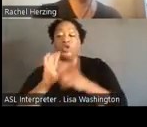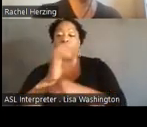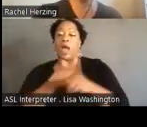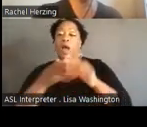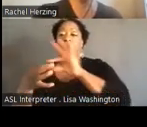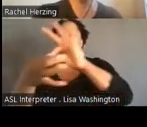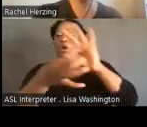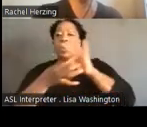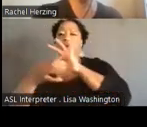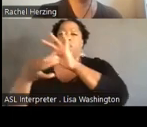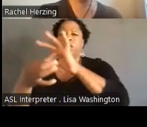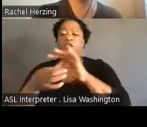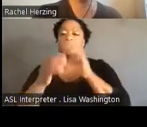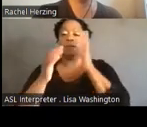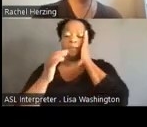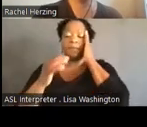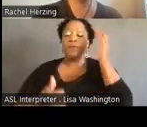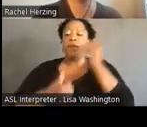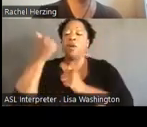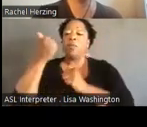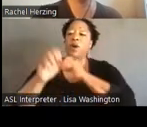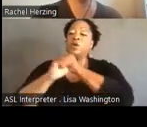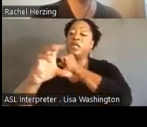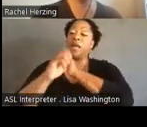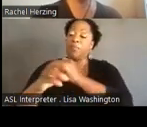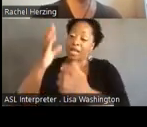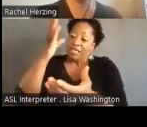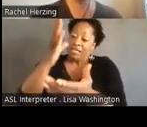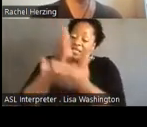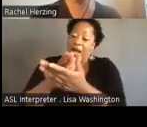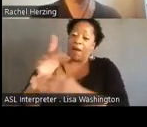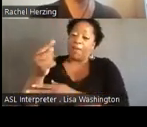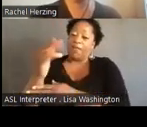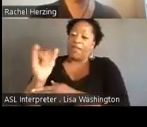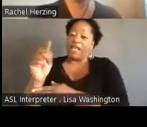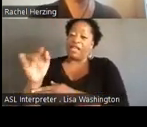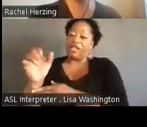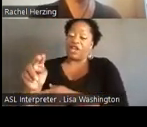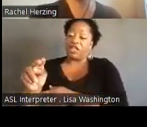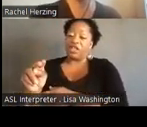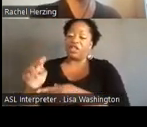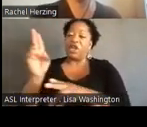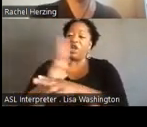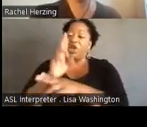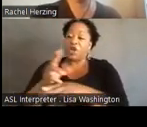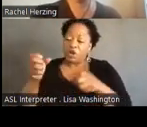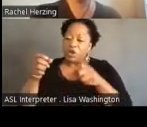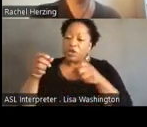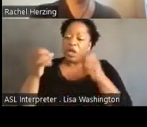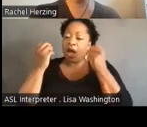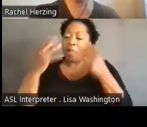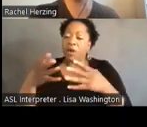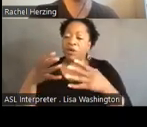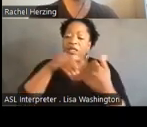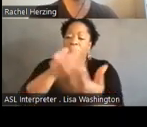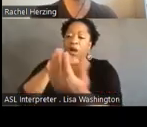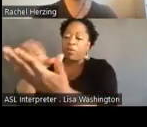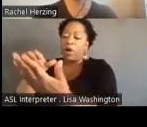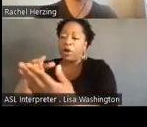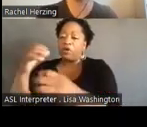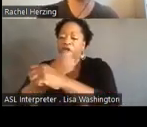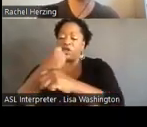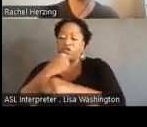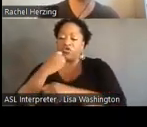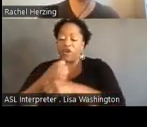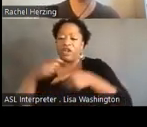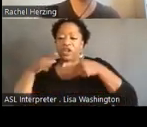Like most campaigns, the Stop the Injunctions coalition used a multi-pronged strategy in its fight. The coalition